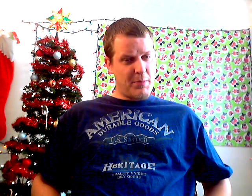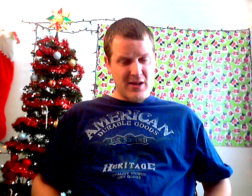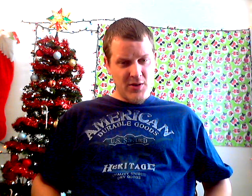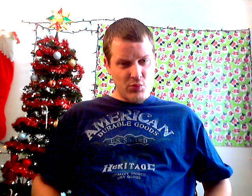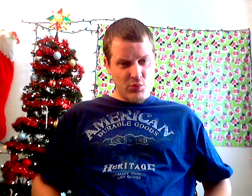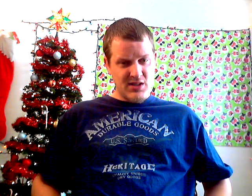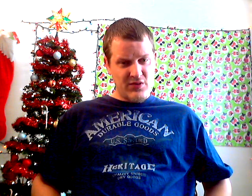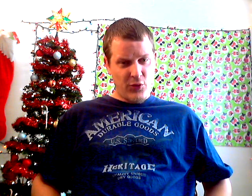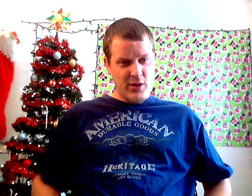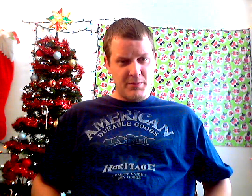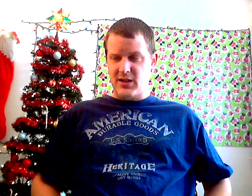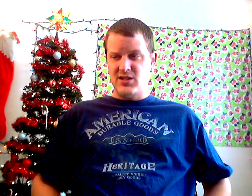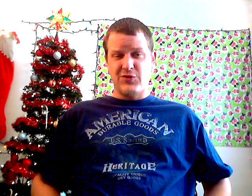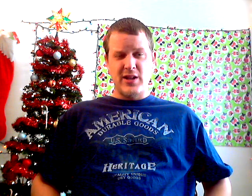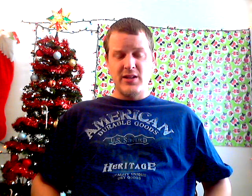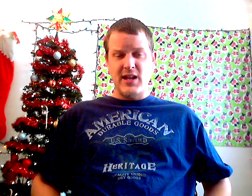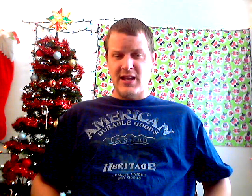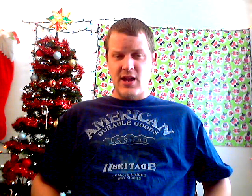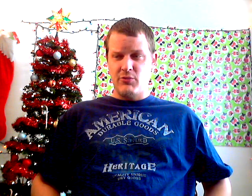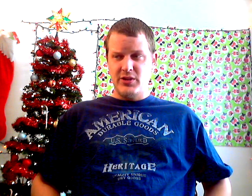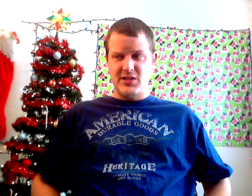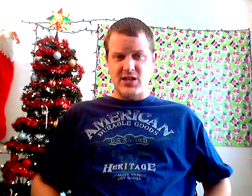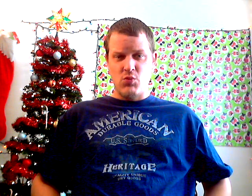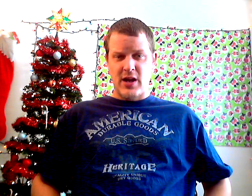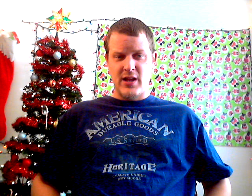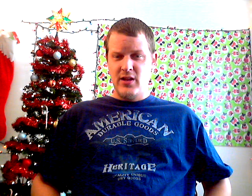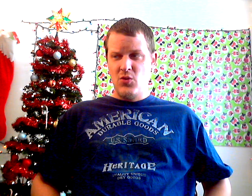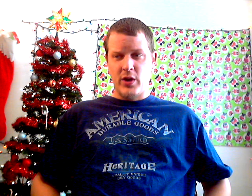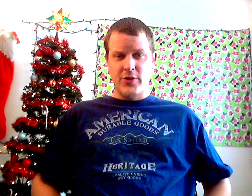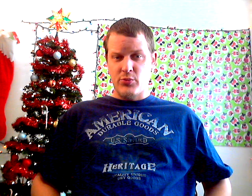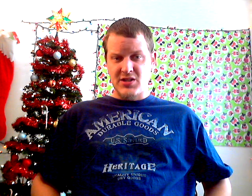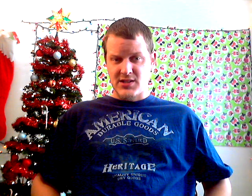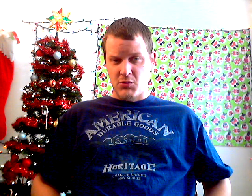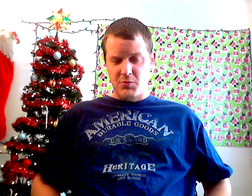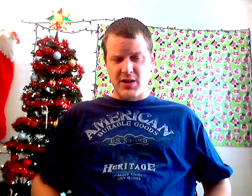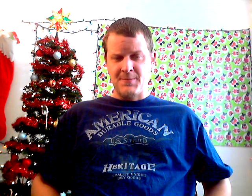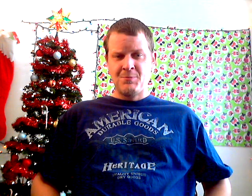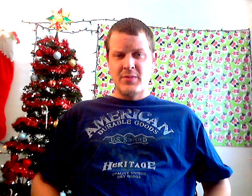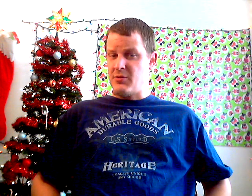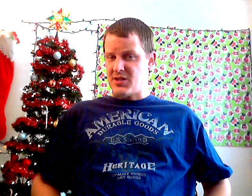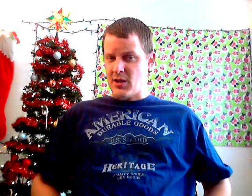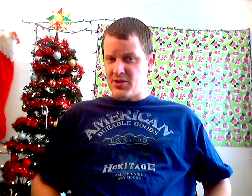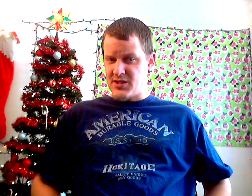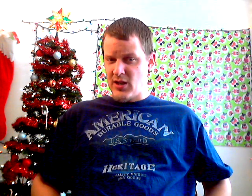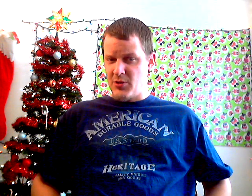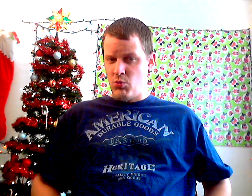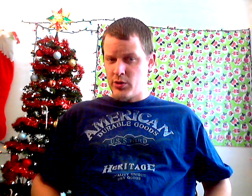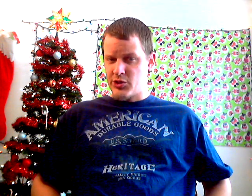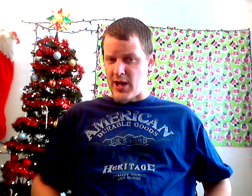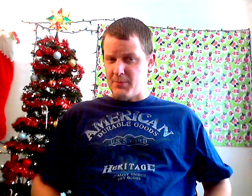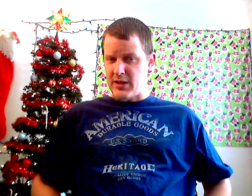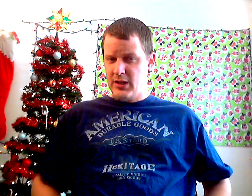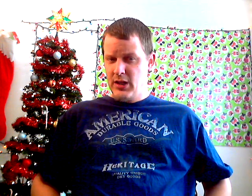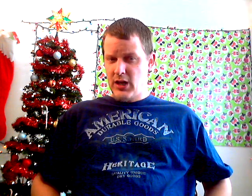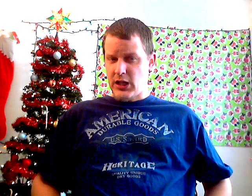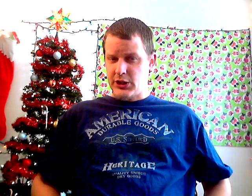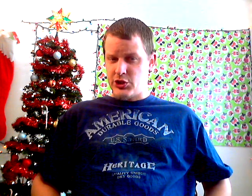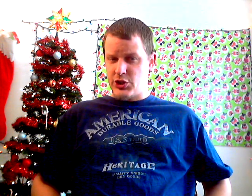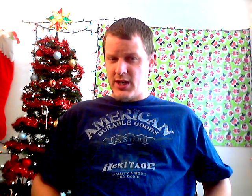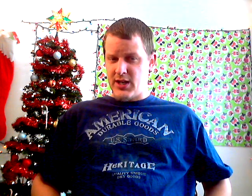are pigment reasons for it, because frankly, I can't really see what other reasons there would be. He was a WCW world champion, a legit